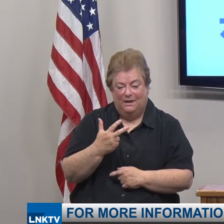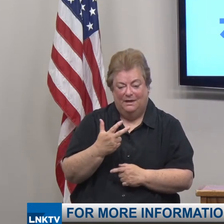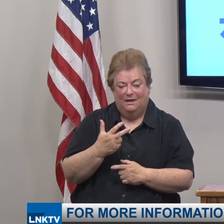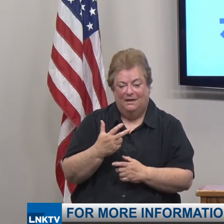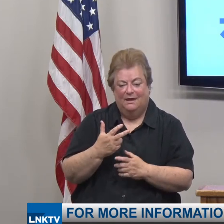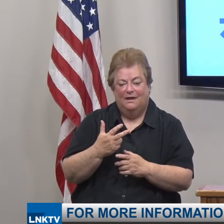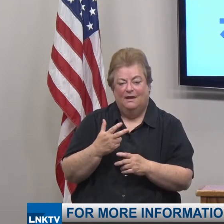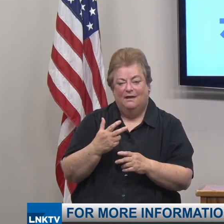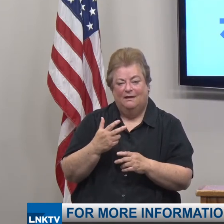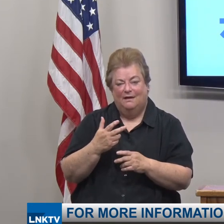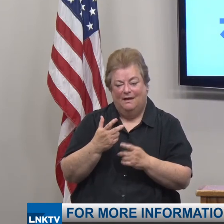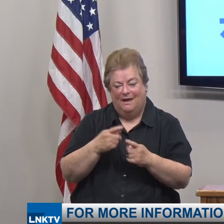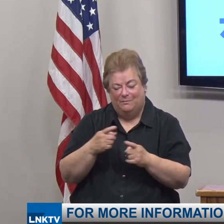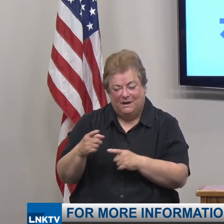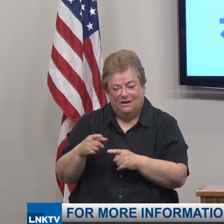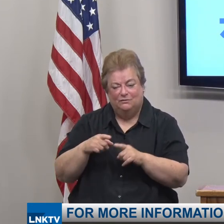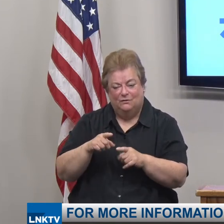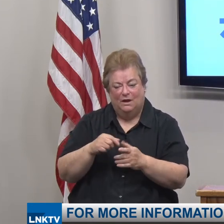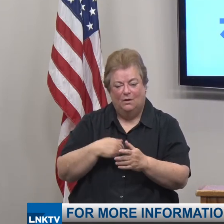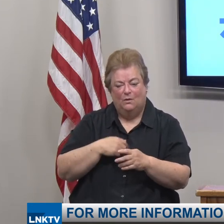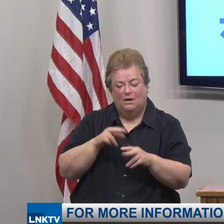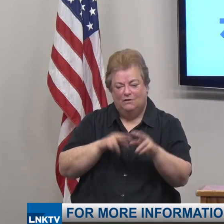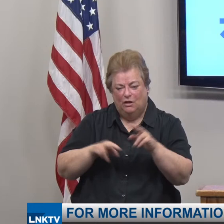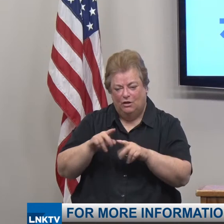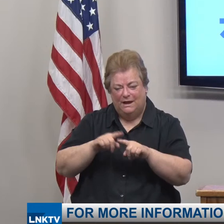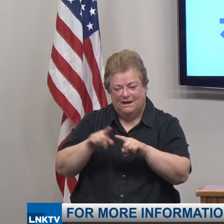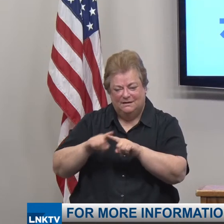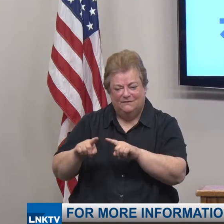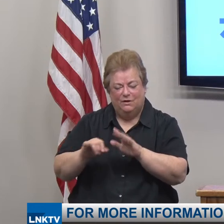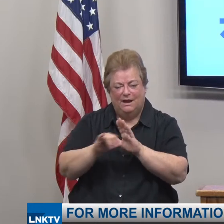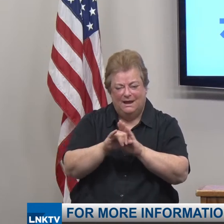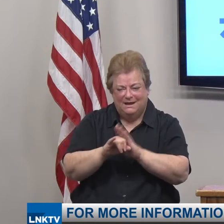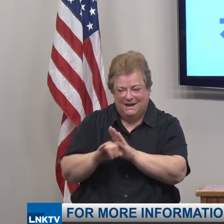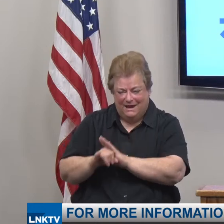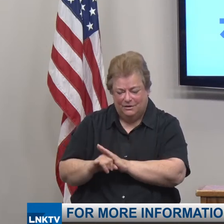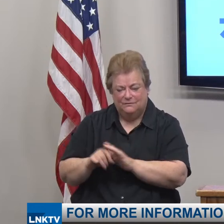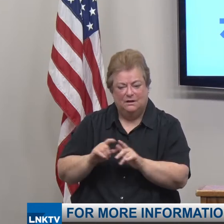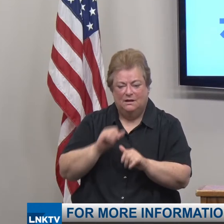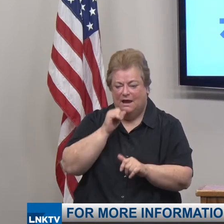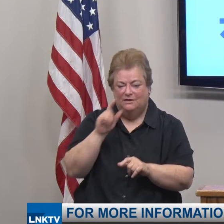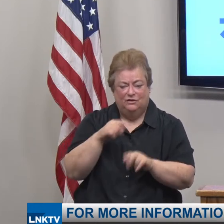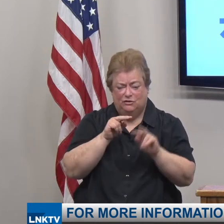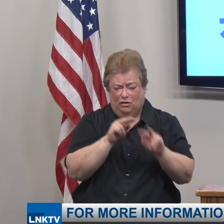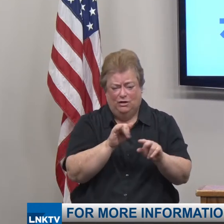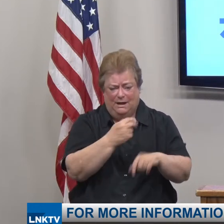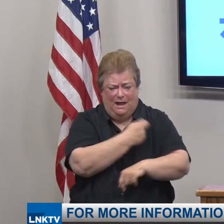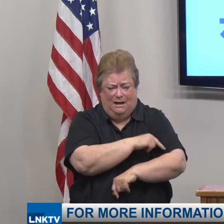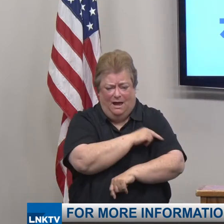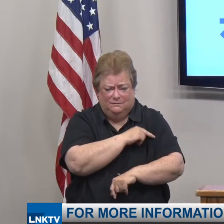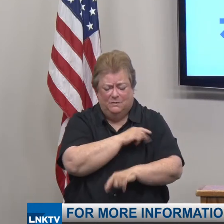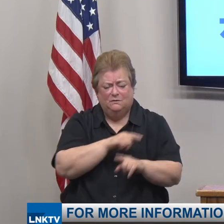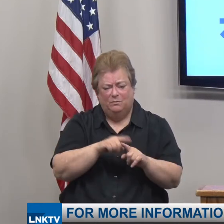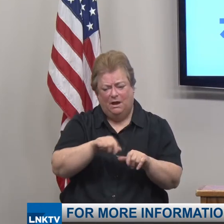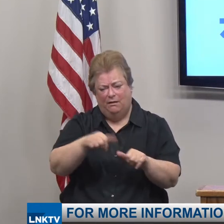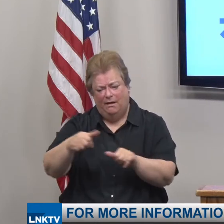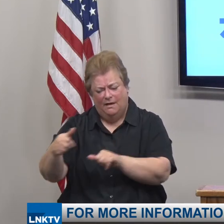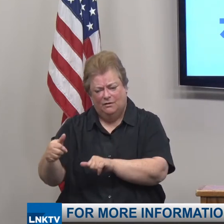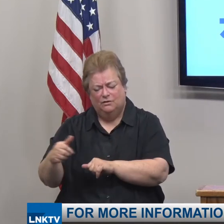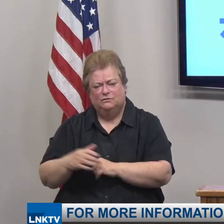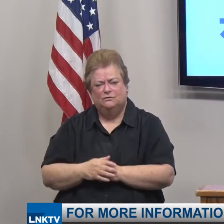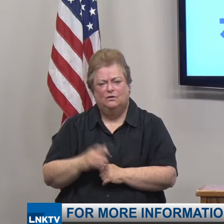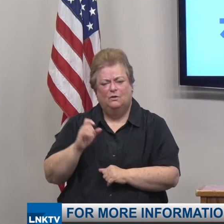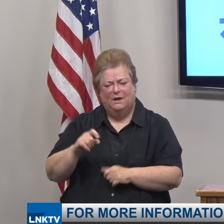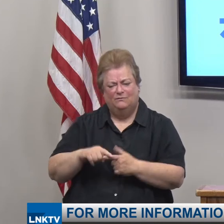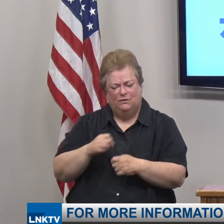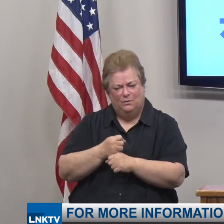have been monitoring multiple indicators, not just hospital data. And so we are going to have to